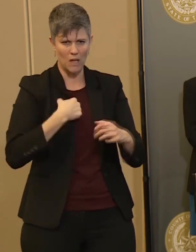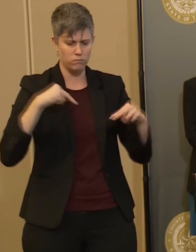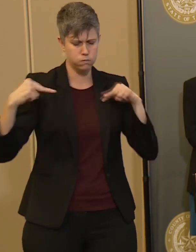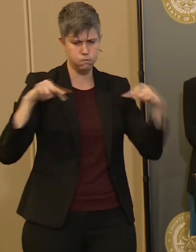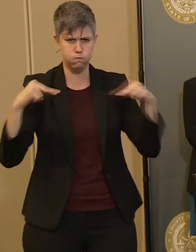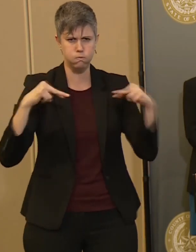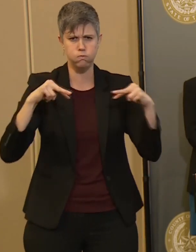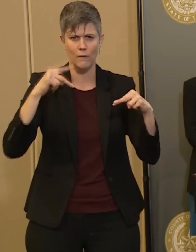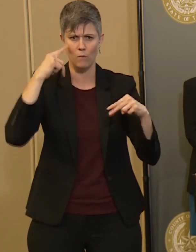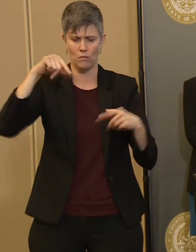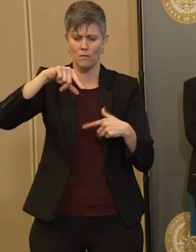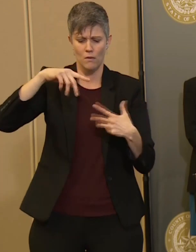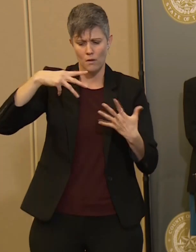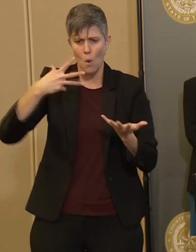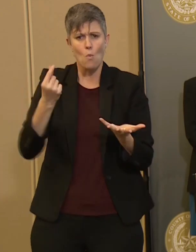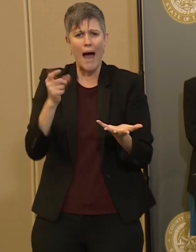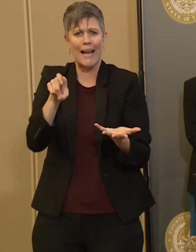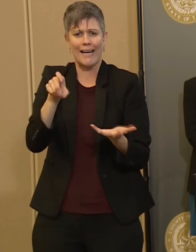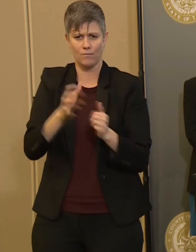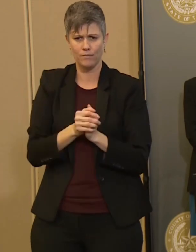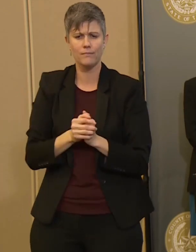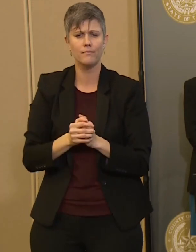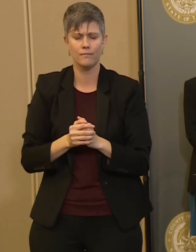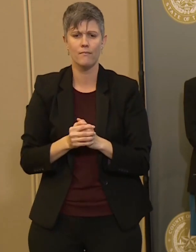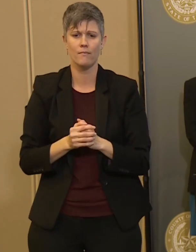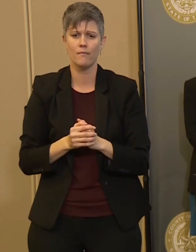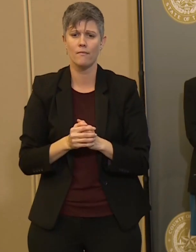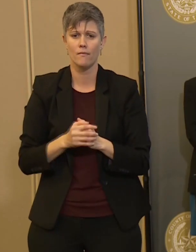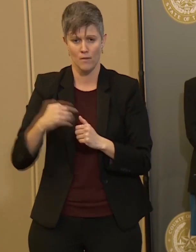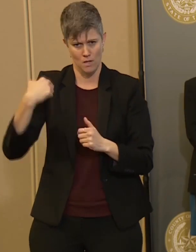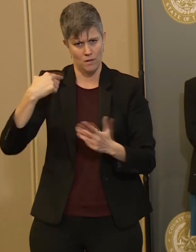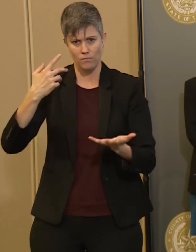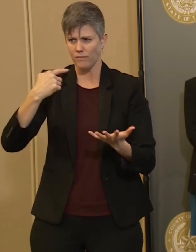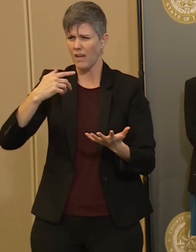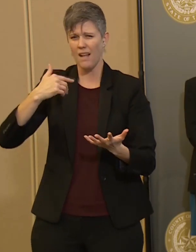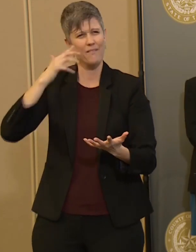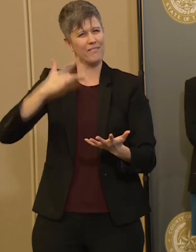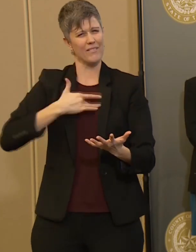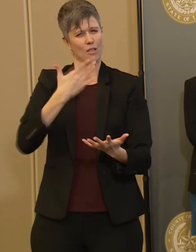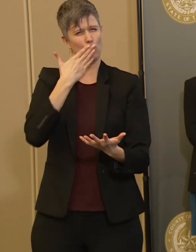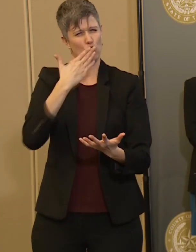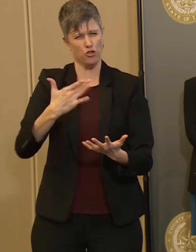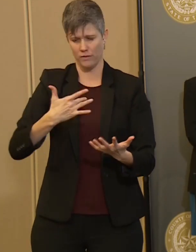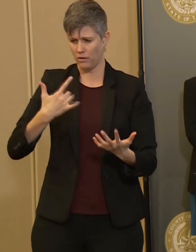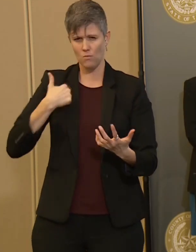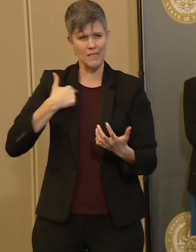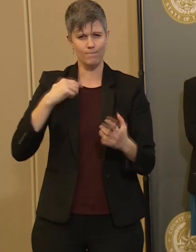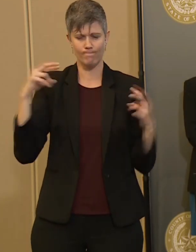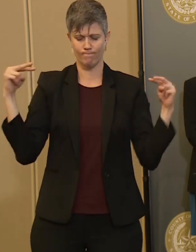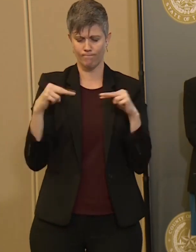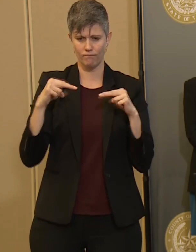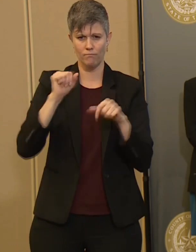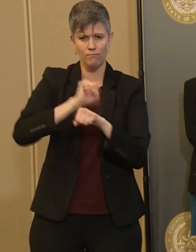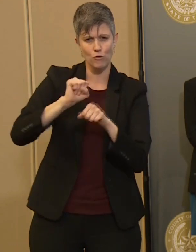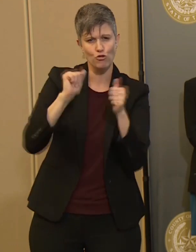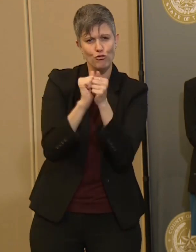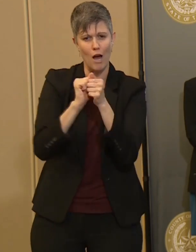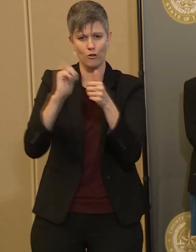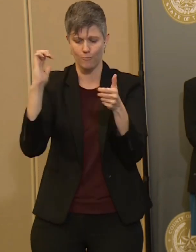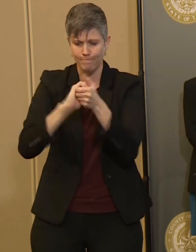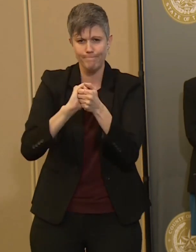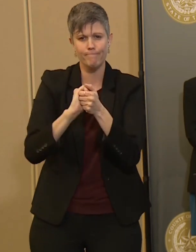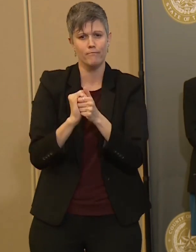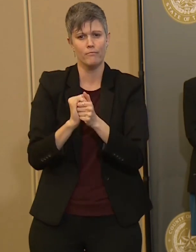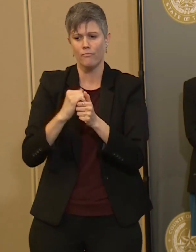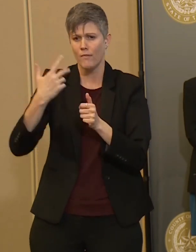We know how good it feels to actually be able to do everything we can to help ensure that our neighbors